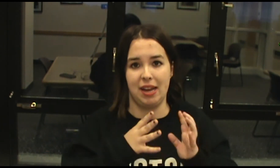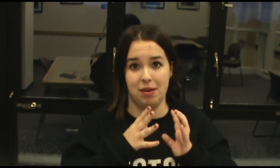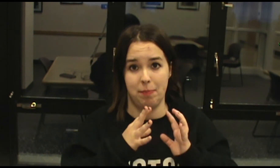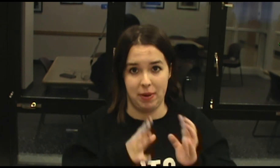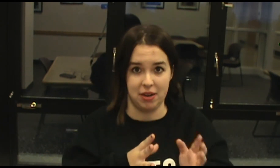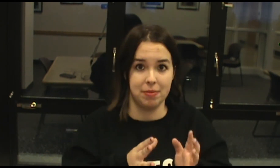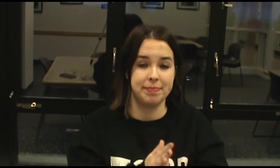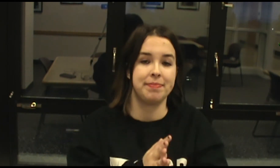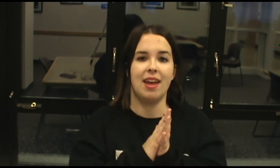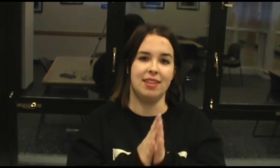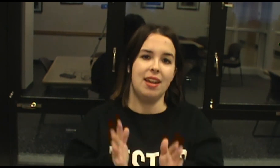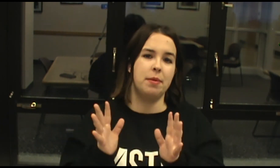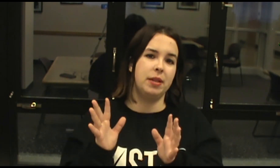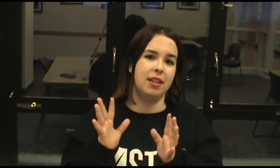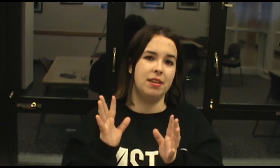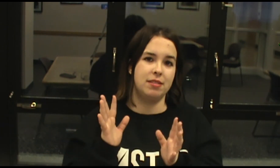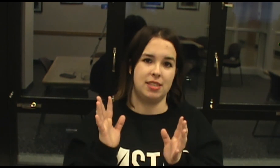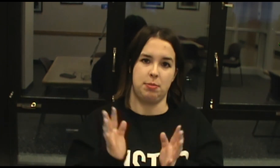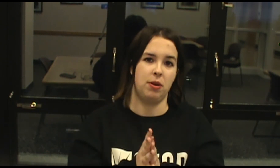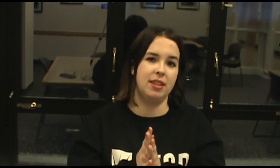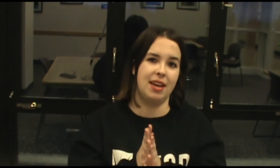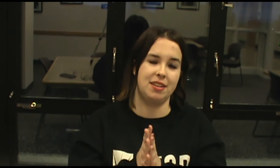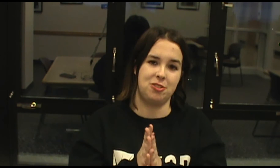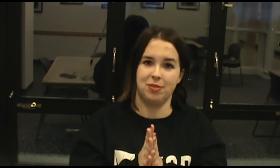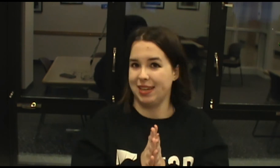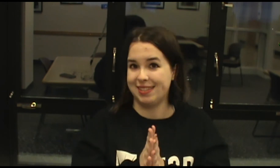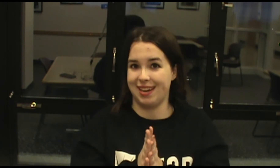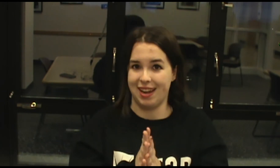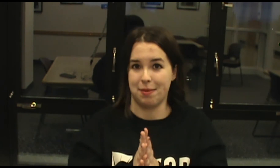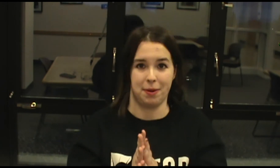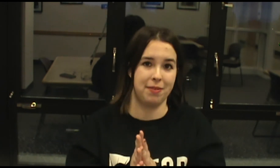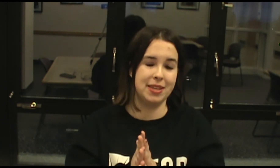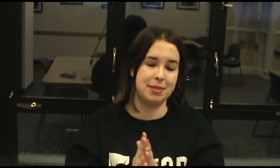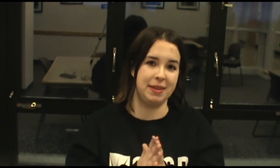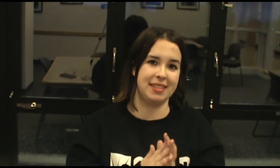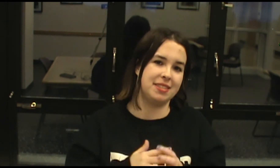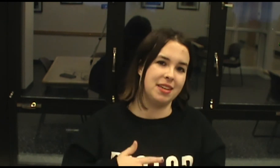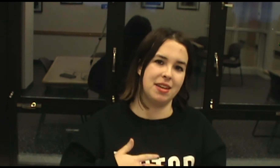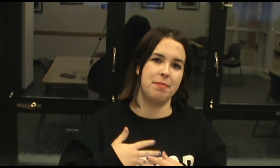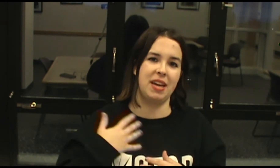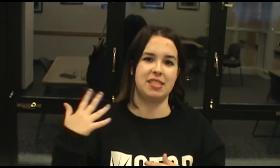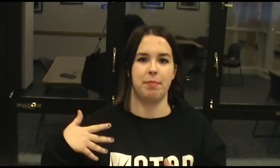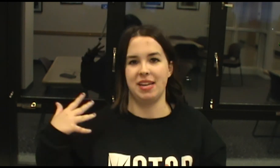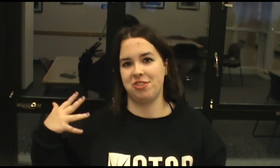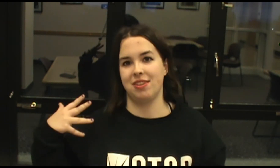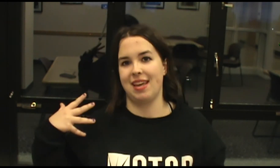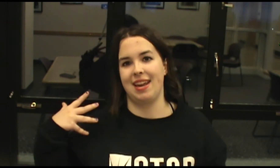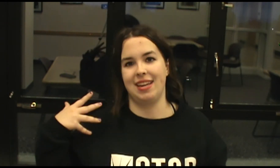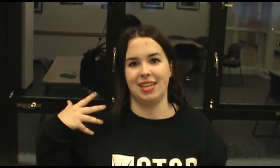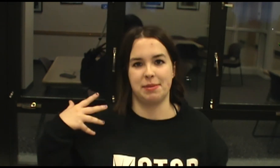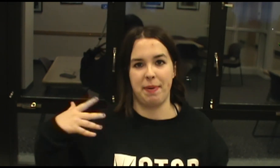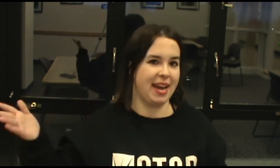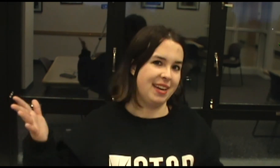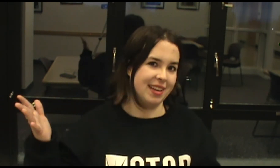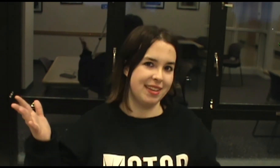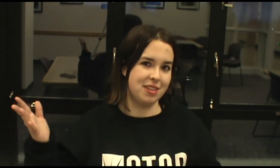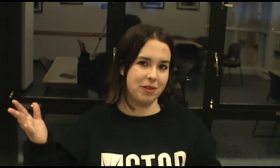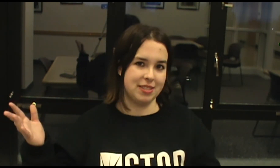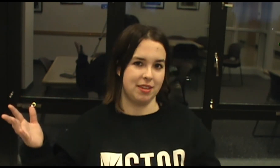better. And then I'm a little disappointed that Julian's not a part of this because they did make some mention that he's back in England doing his other